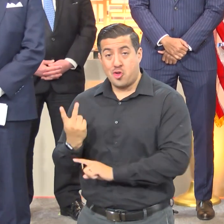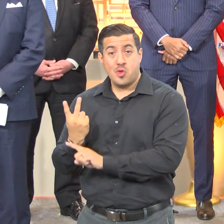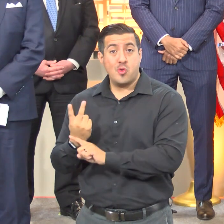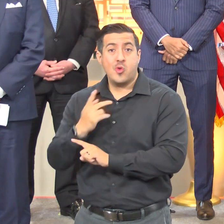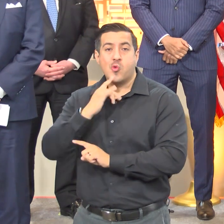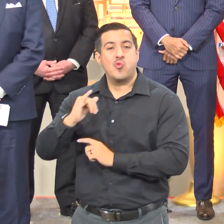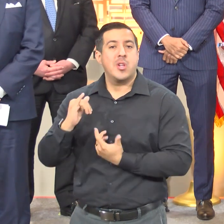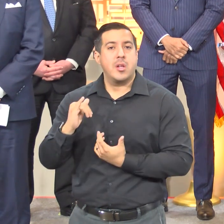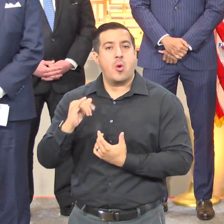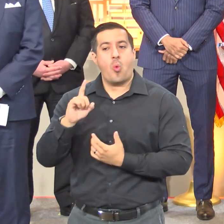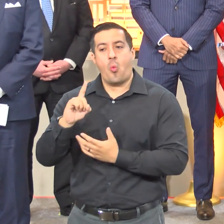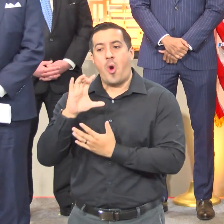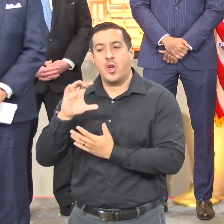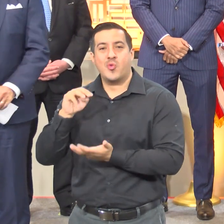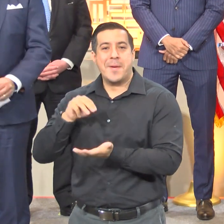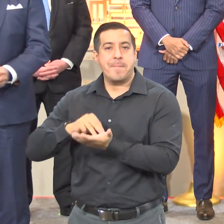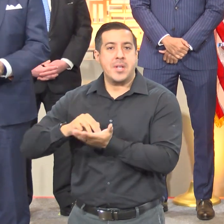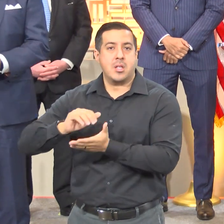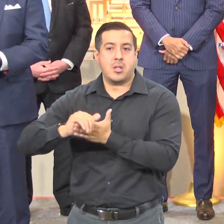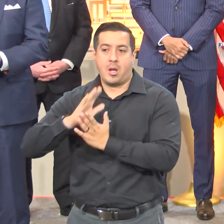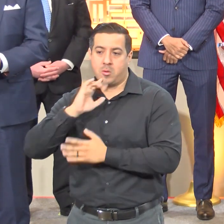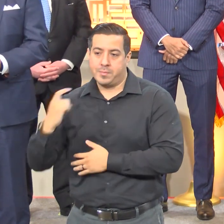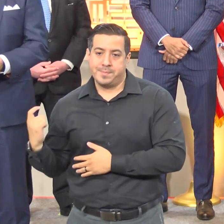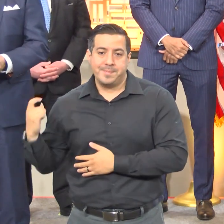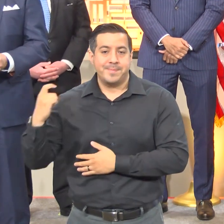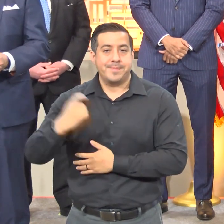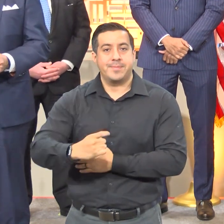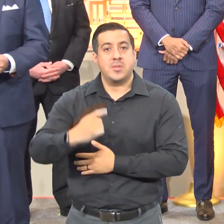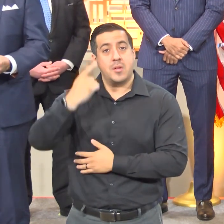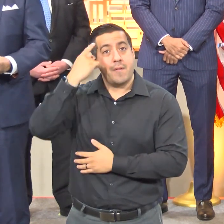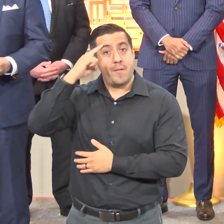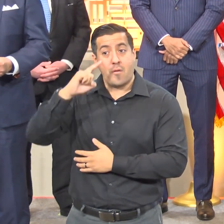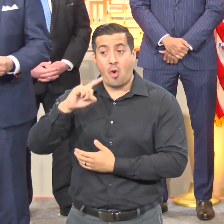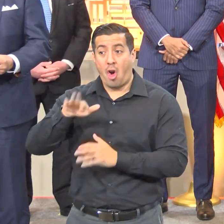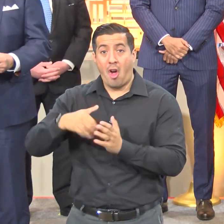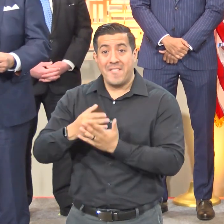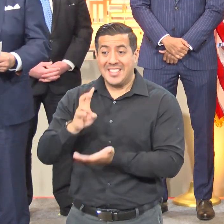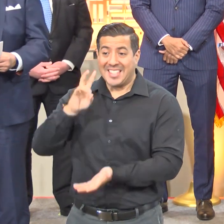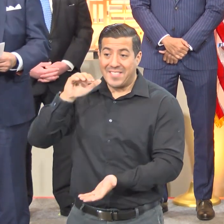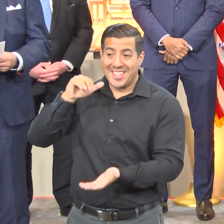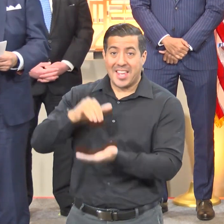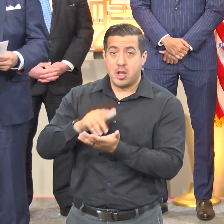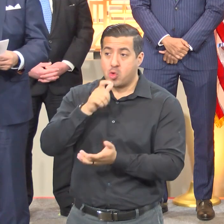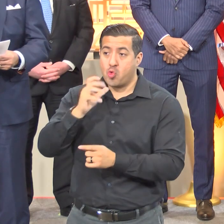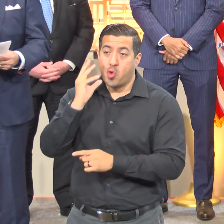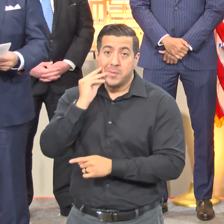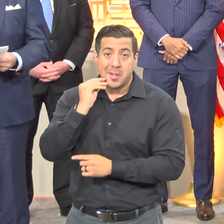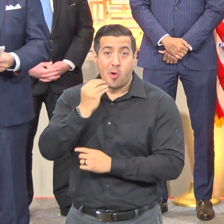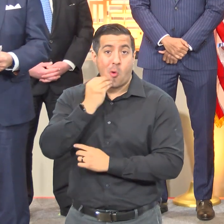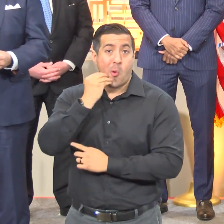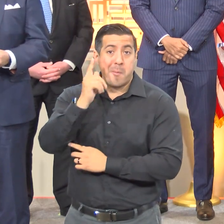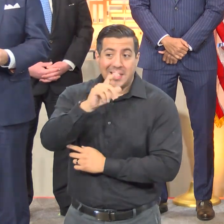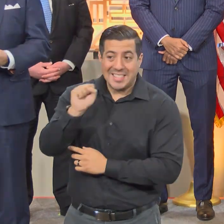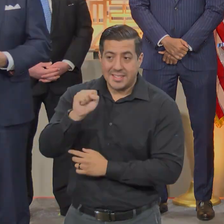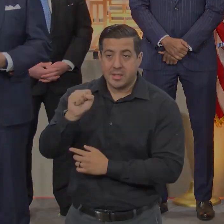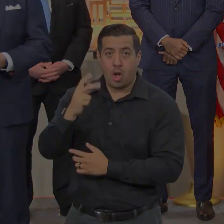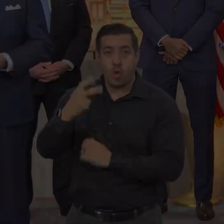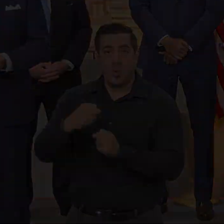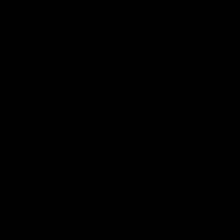$100 million initiative to house 7,000 individuals experiencing homelessness in three years.